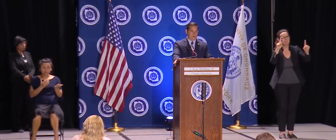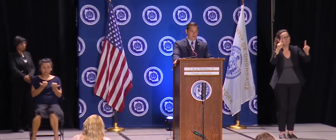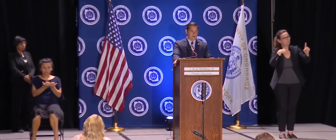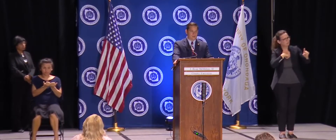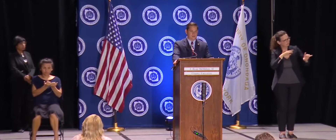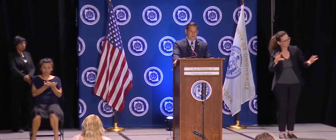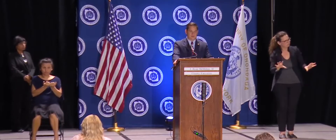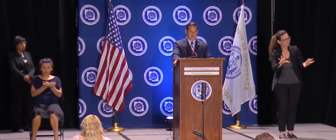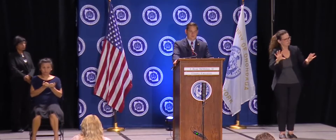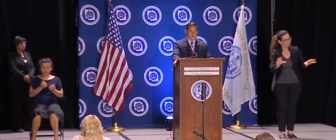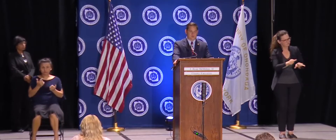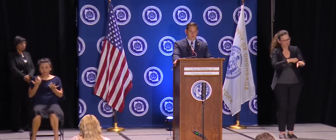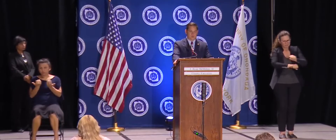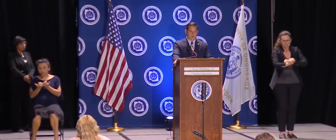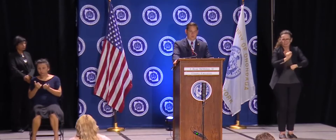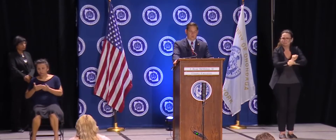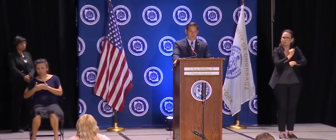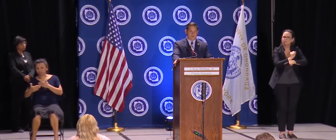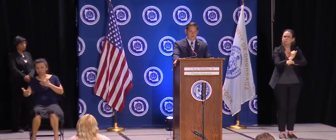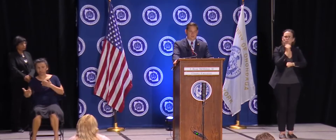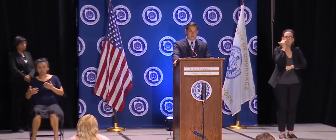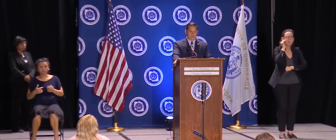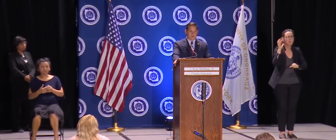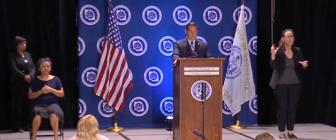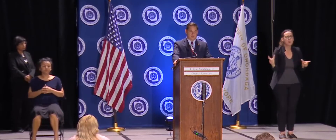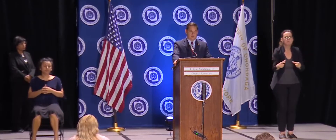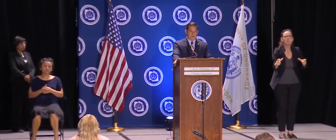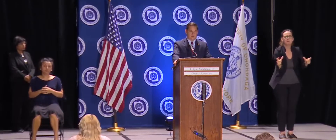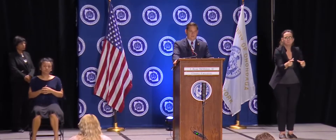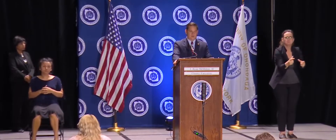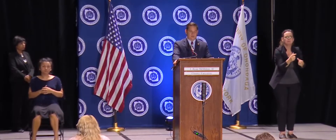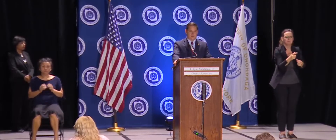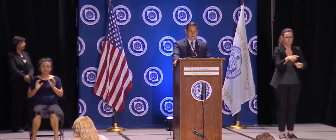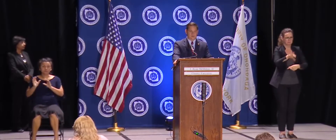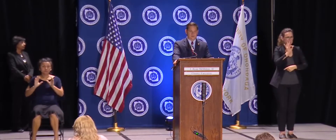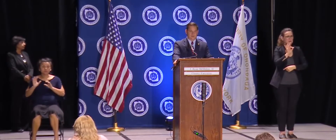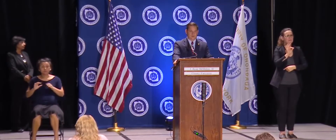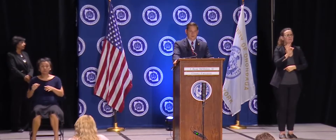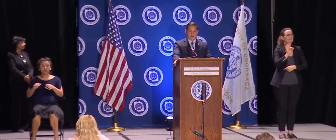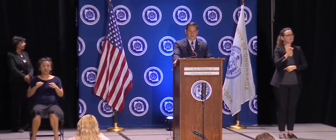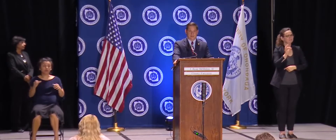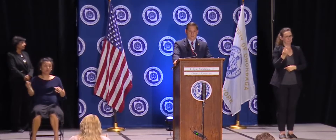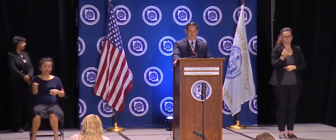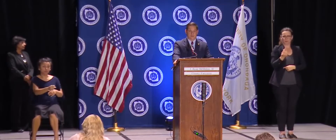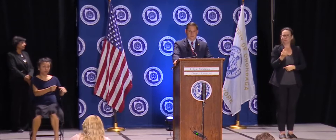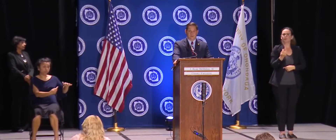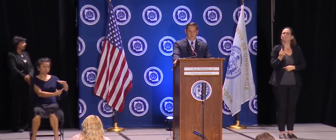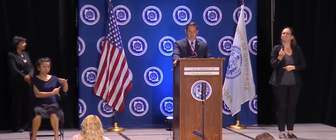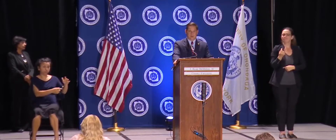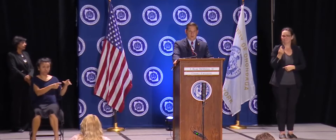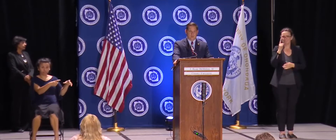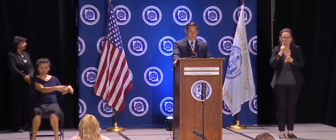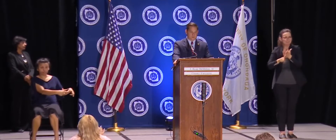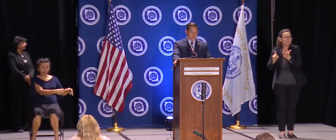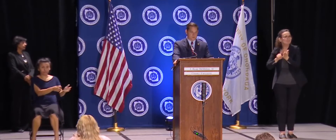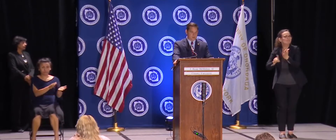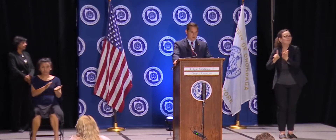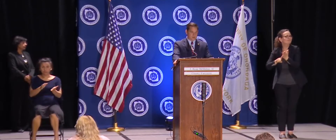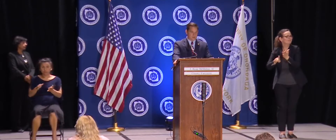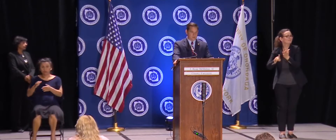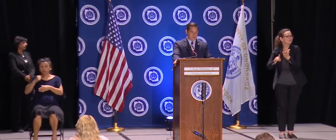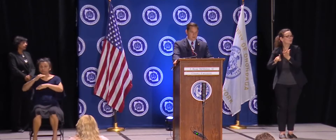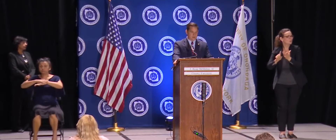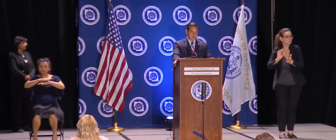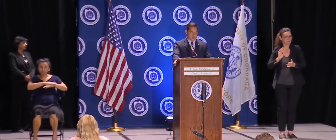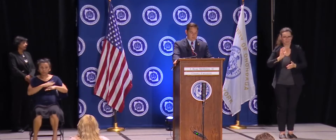Quickly isolated the individual. Quickly quarantined. Every case is different with contact tracing, but certainly